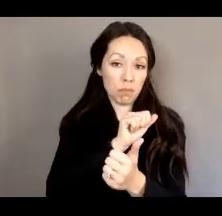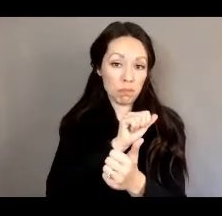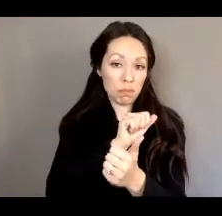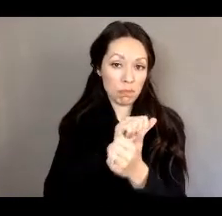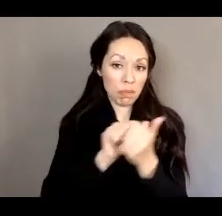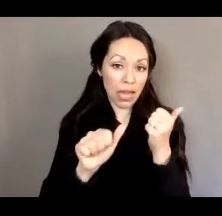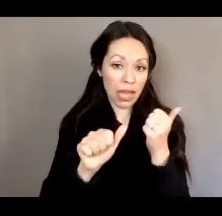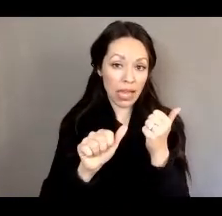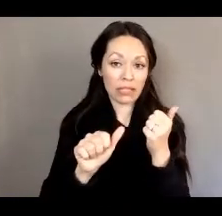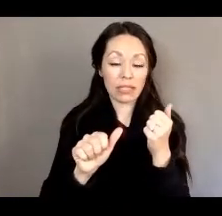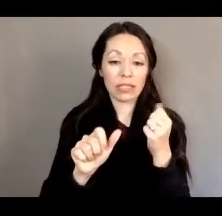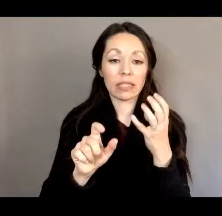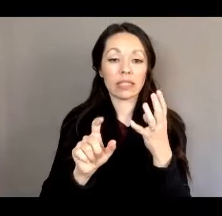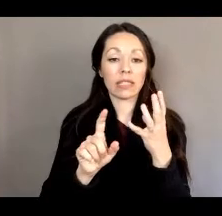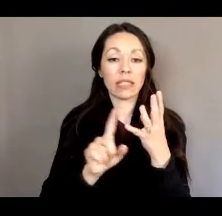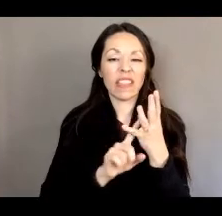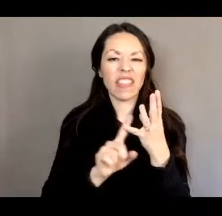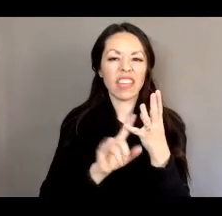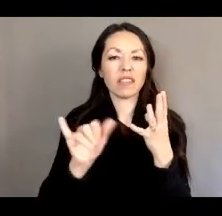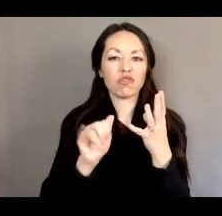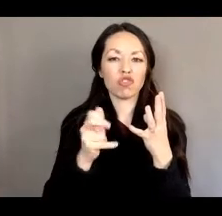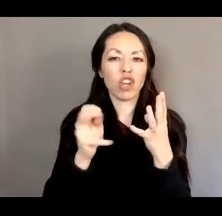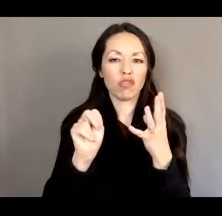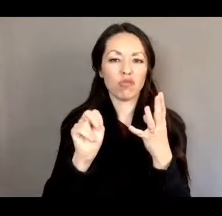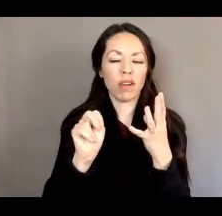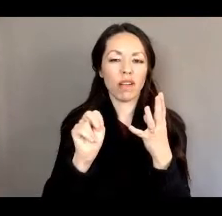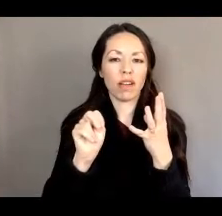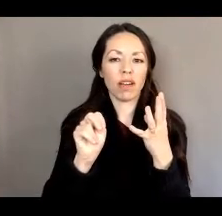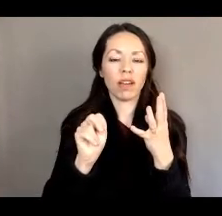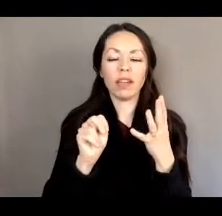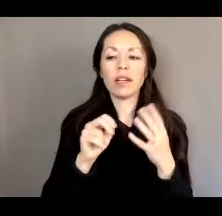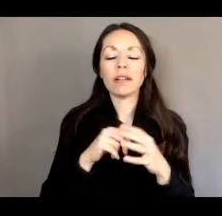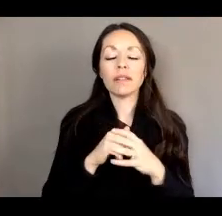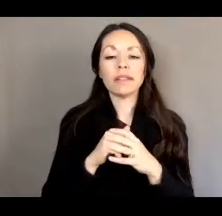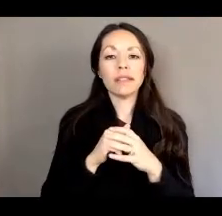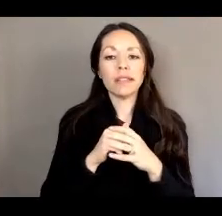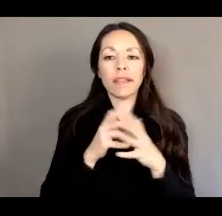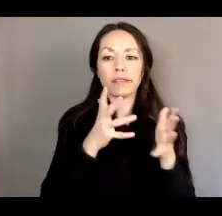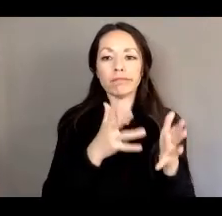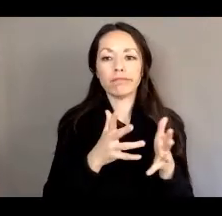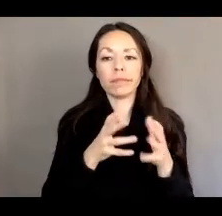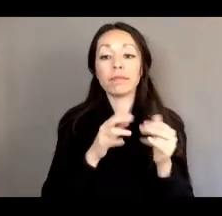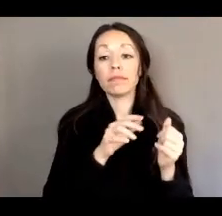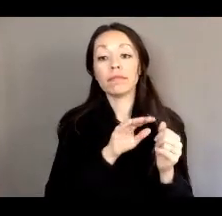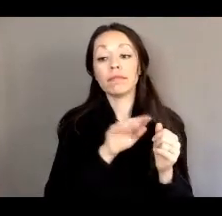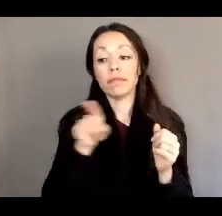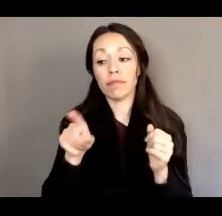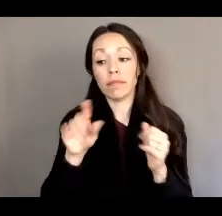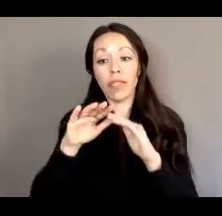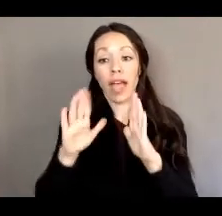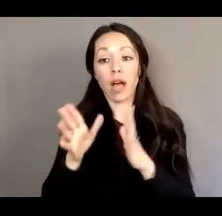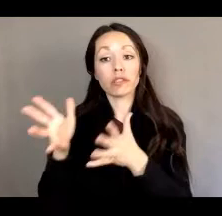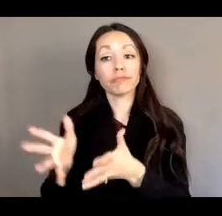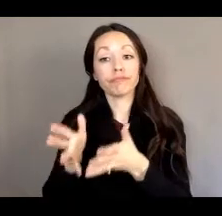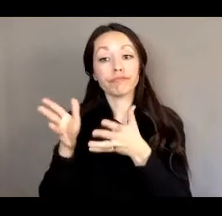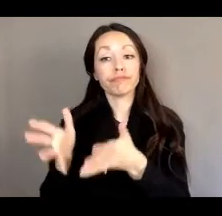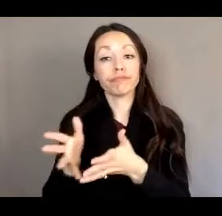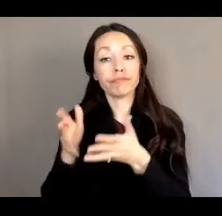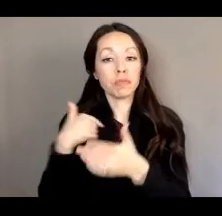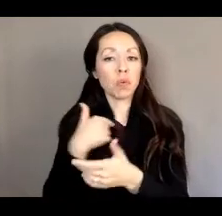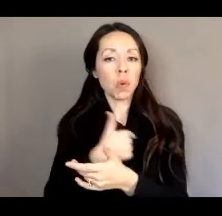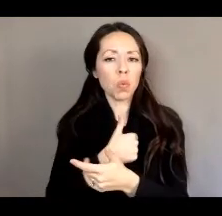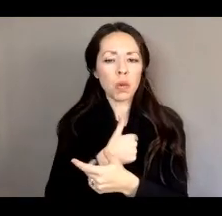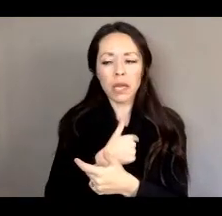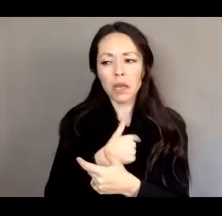January. And it just been kind of sitting over in the house. Um, we anticipated that to